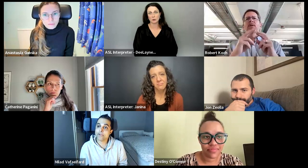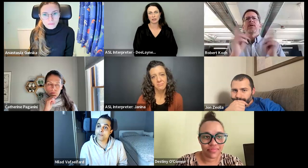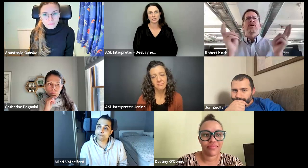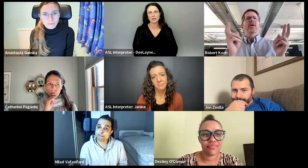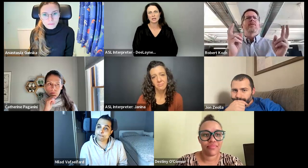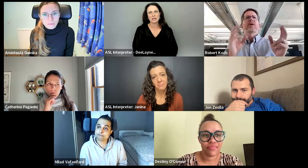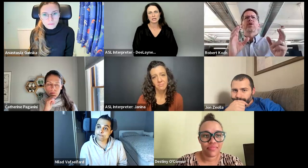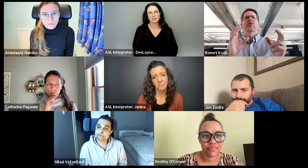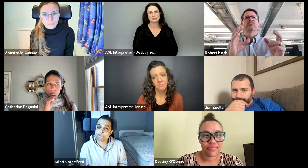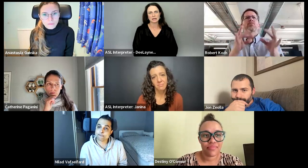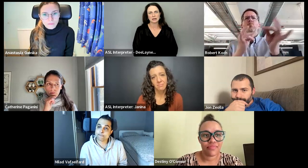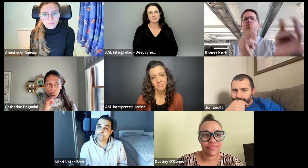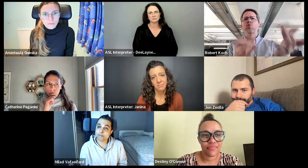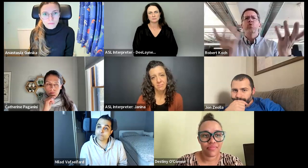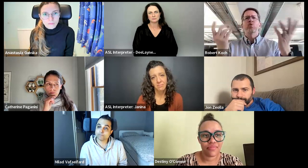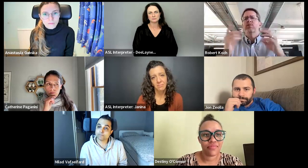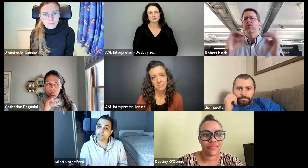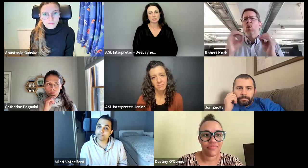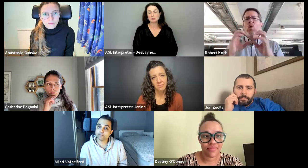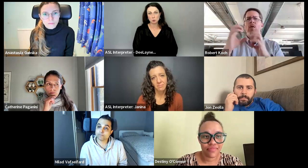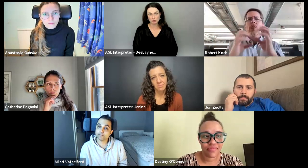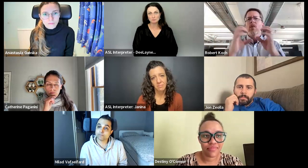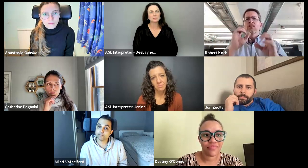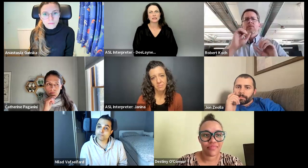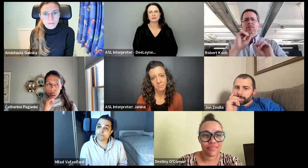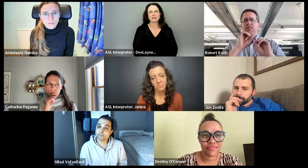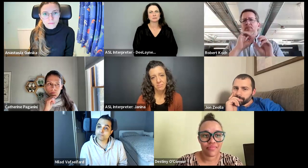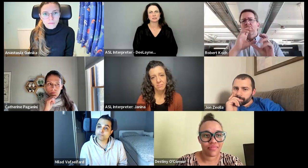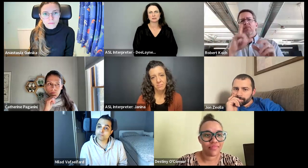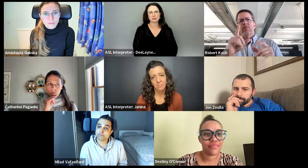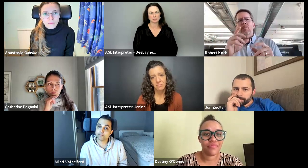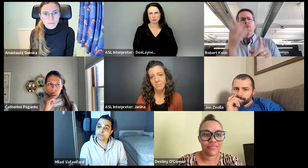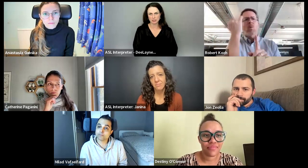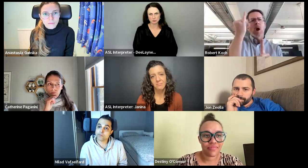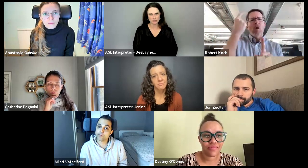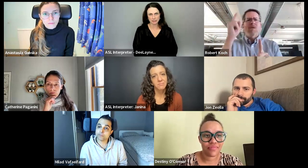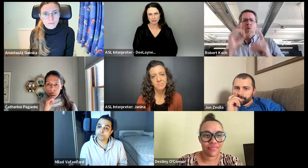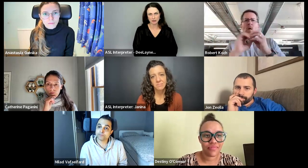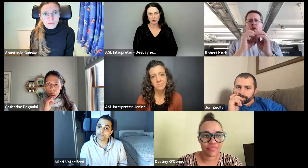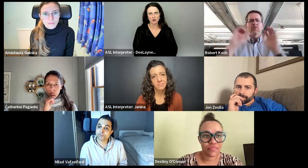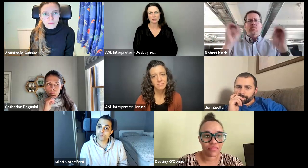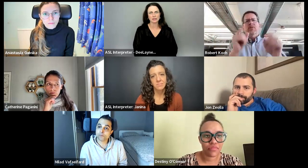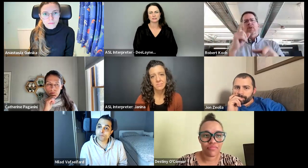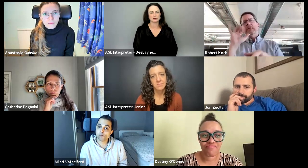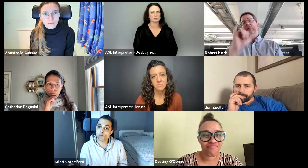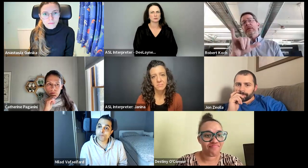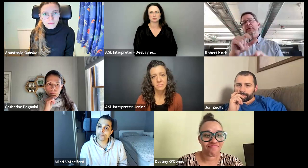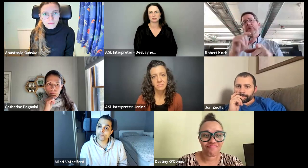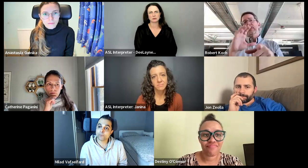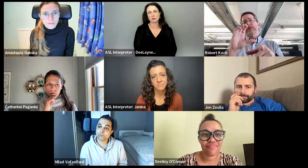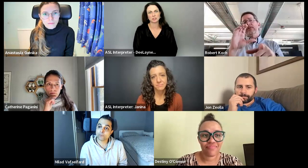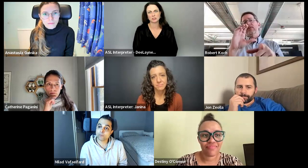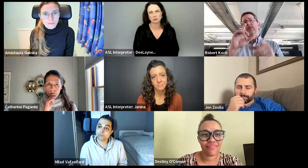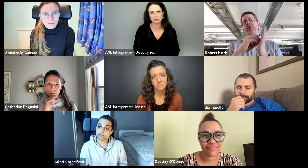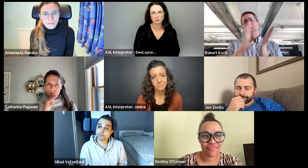and very quick and very smooth. And there hasn't been a communication breakdown at all. And, you know, there's